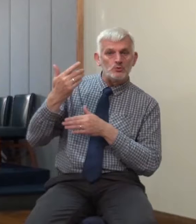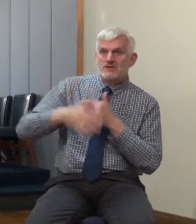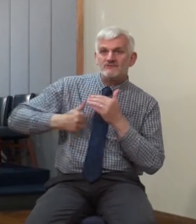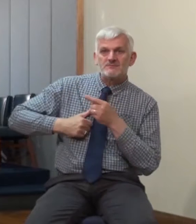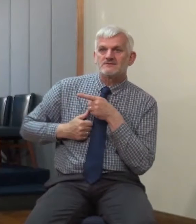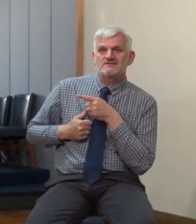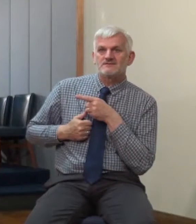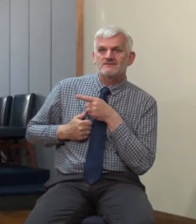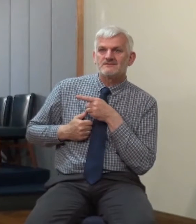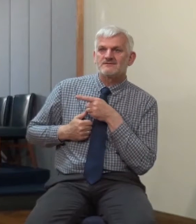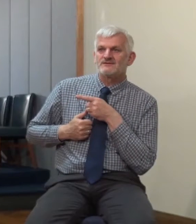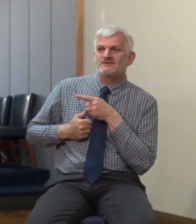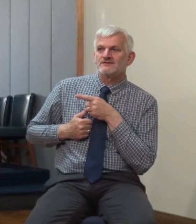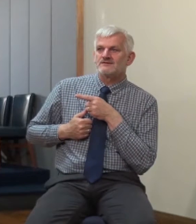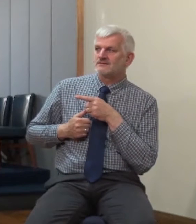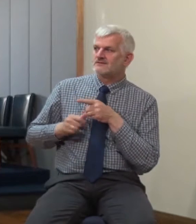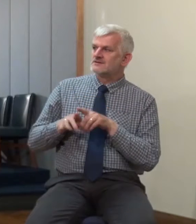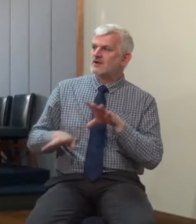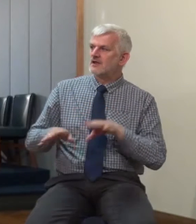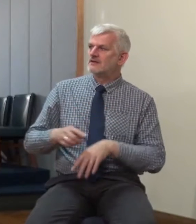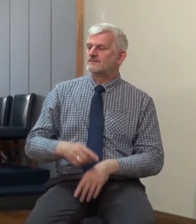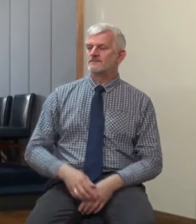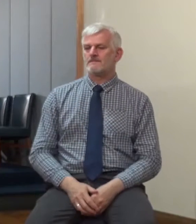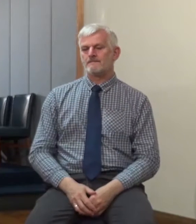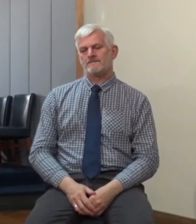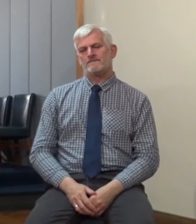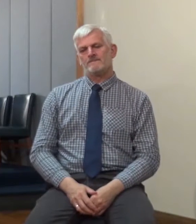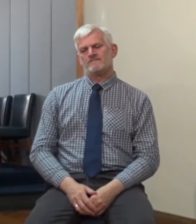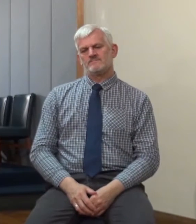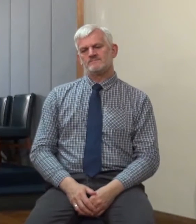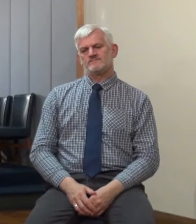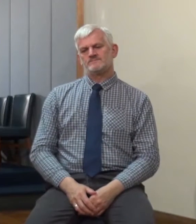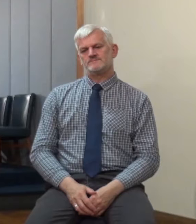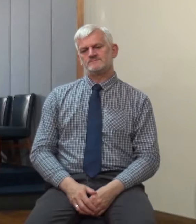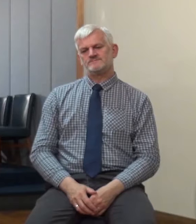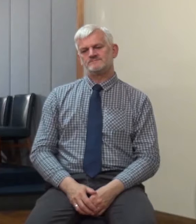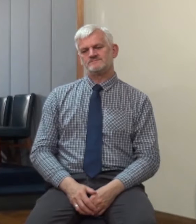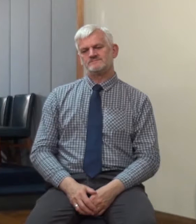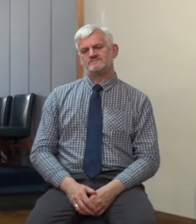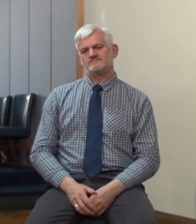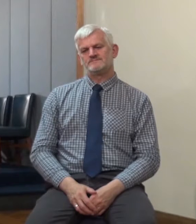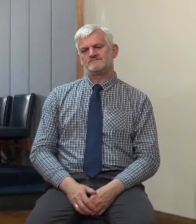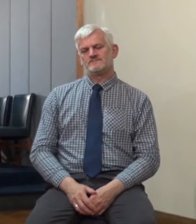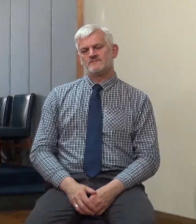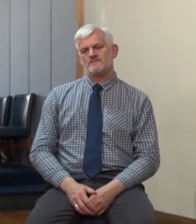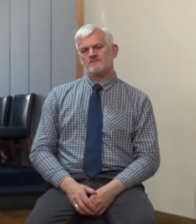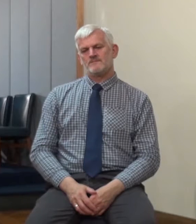why in this series of illustrations to impress duties upon the minds